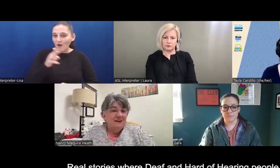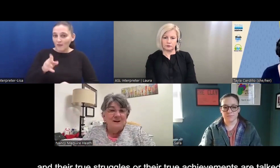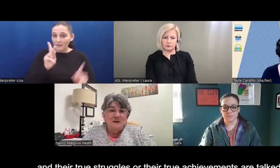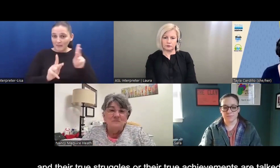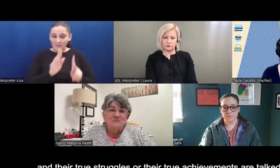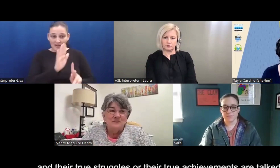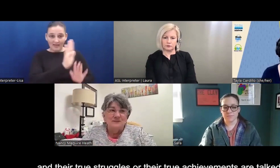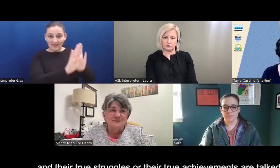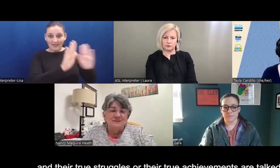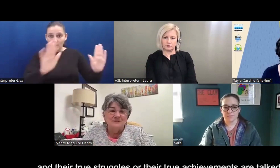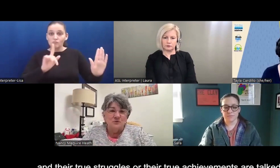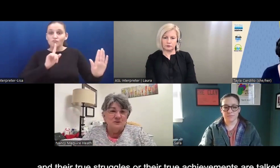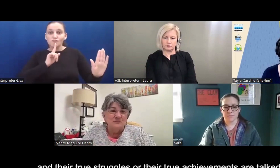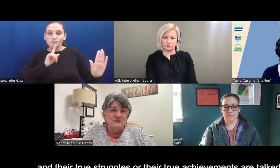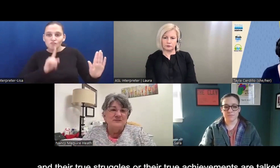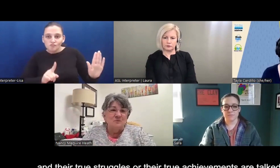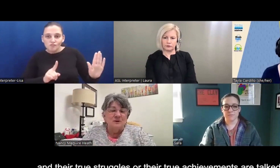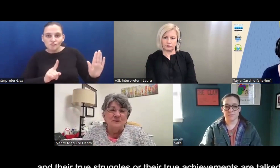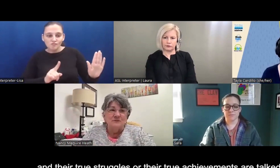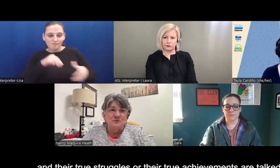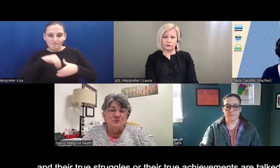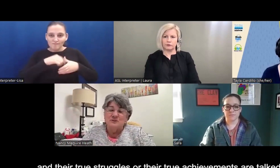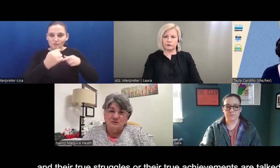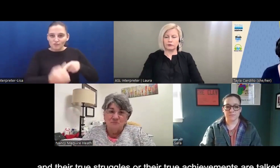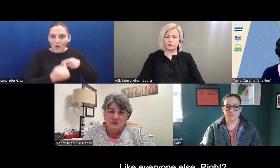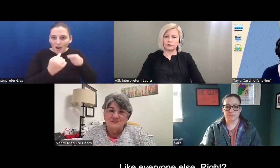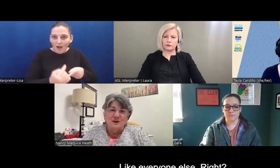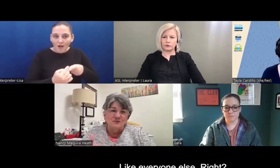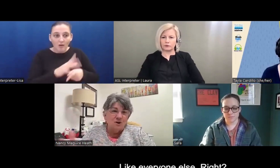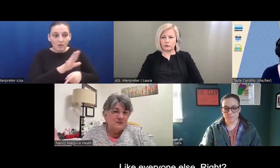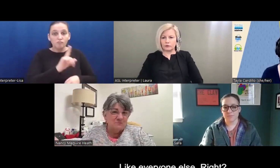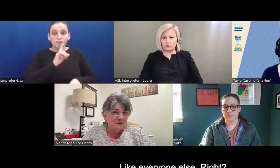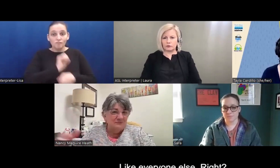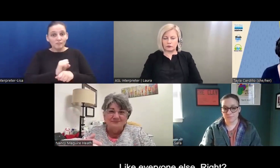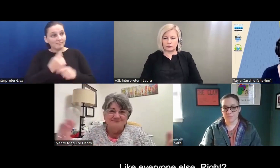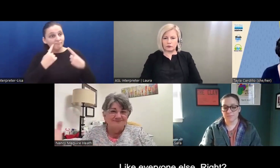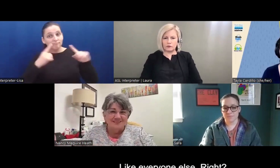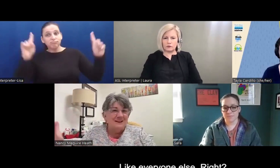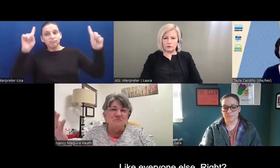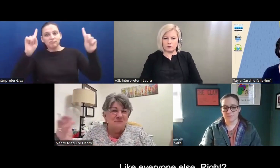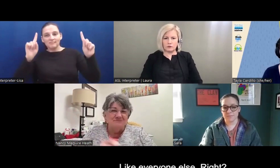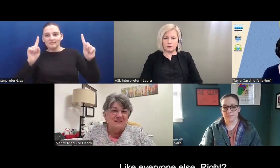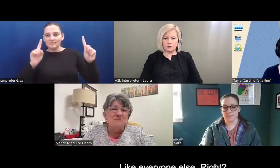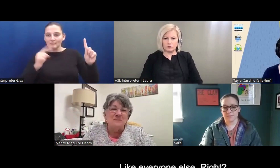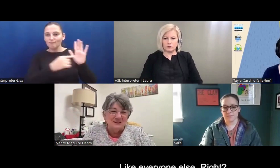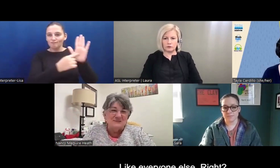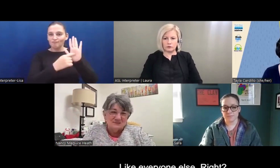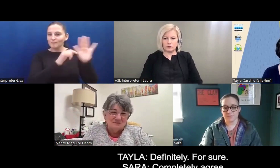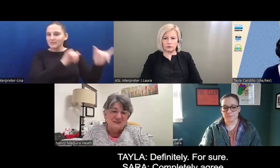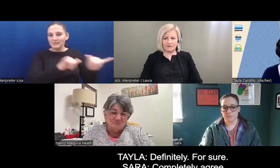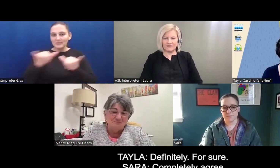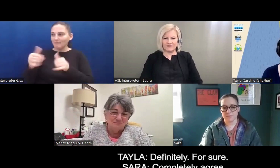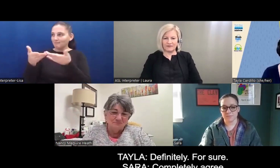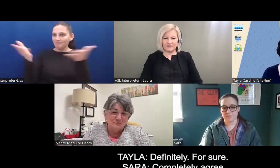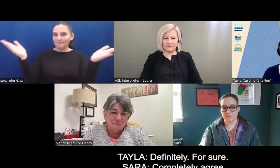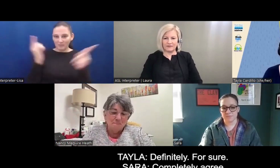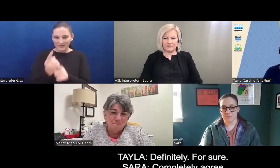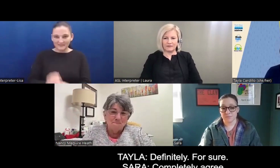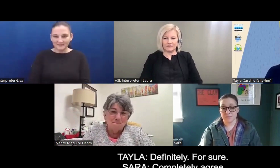struggles or their true achievements are talked about like everybody else, right?